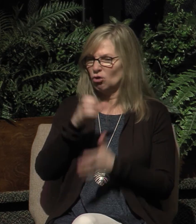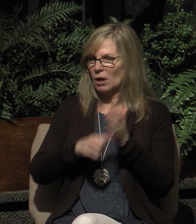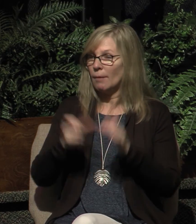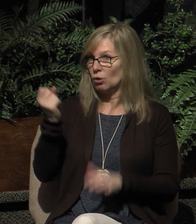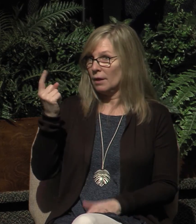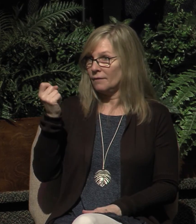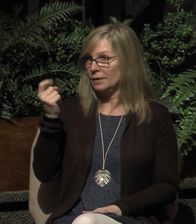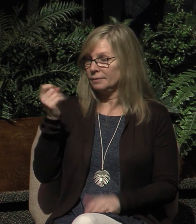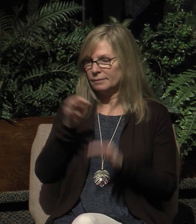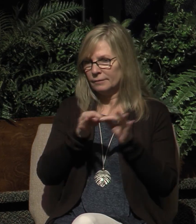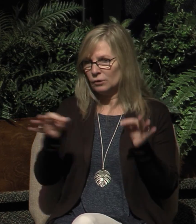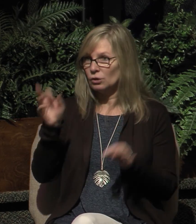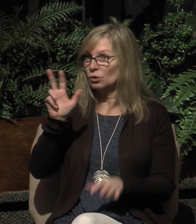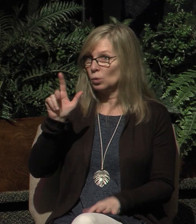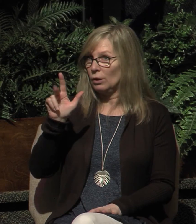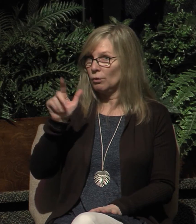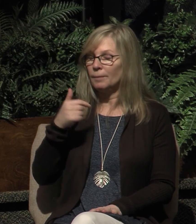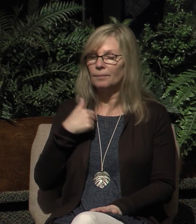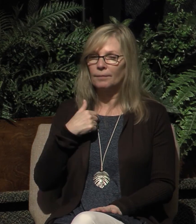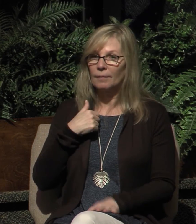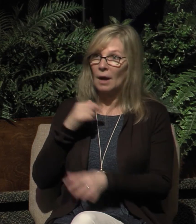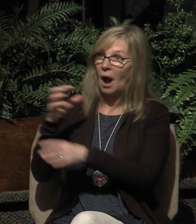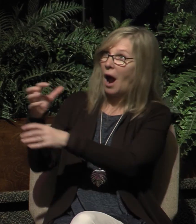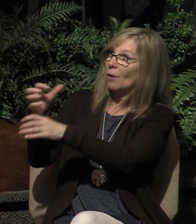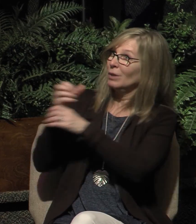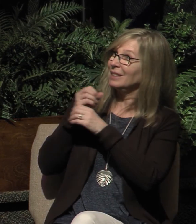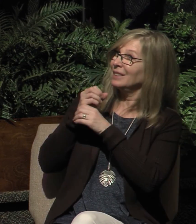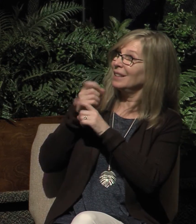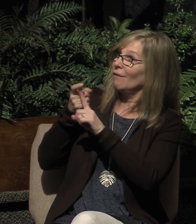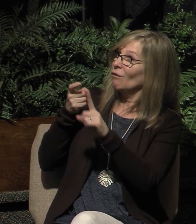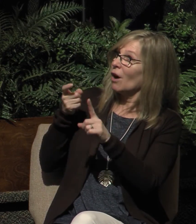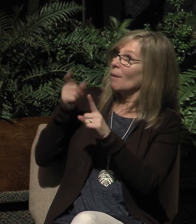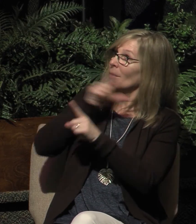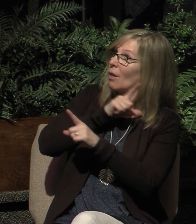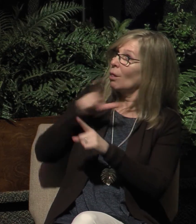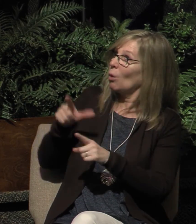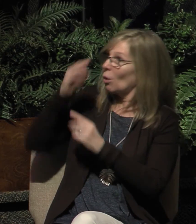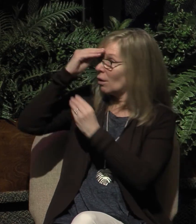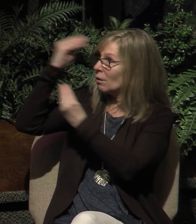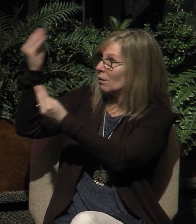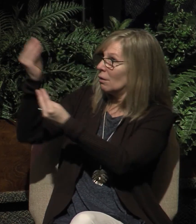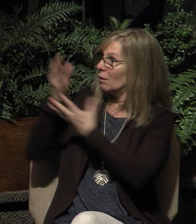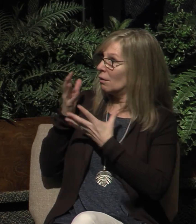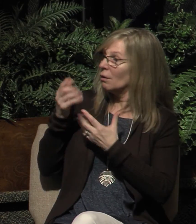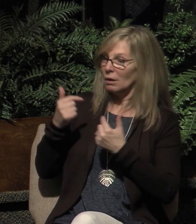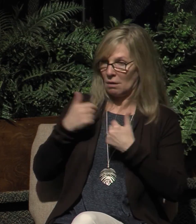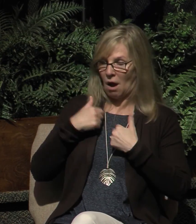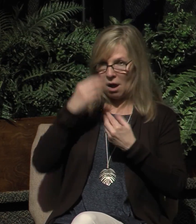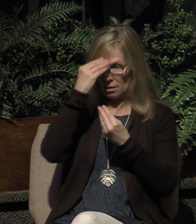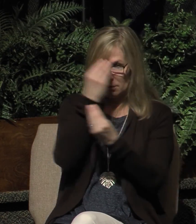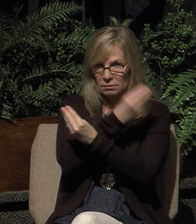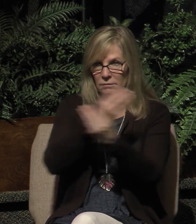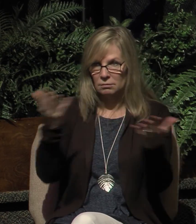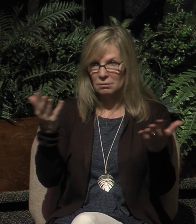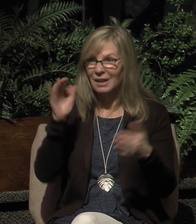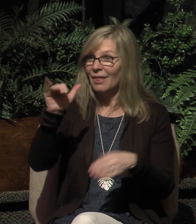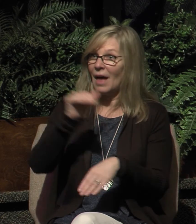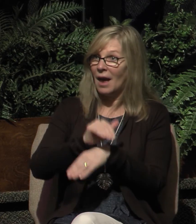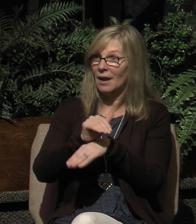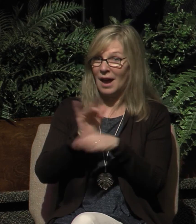starting in verse 23 he said for I received from the Lord that which I also delivered to you that the Lord Jesus in the night in which he was betrayed he